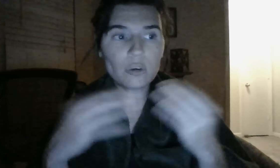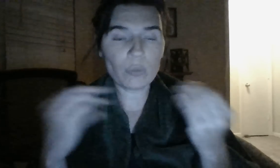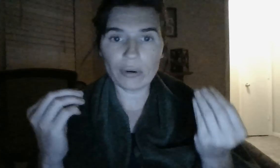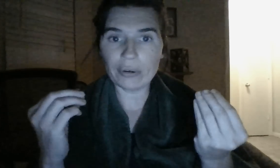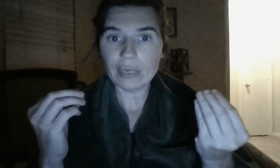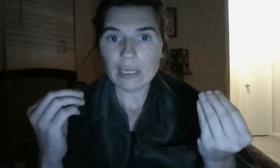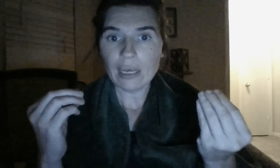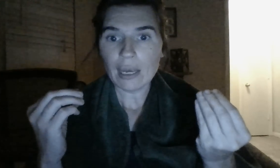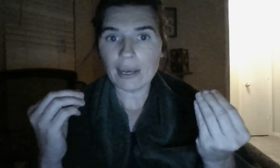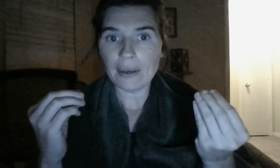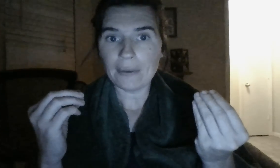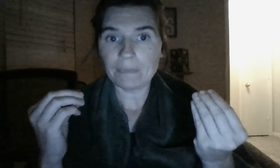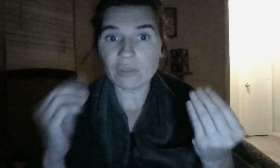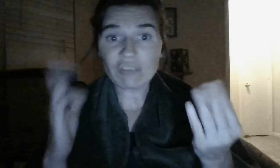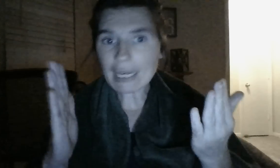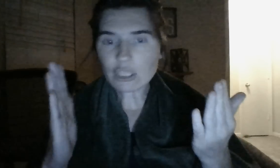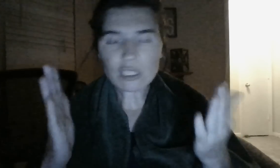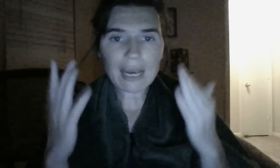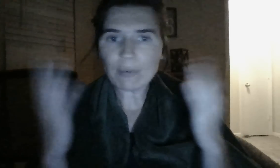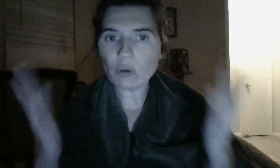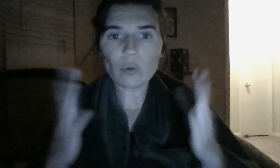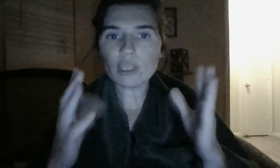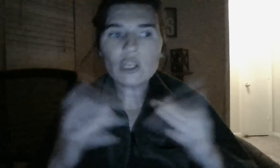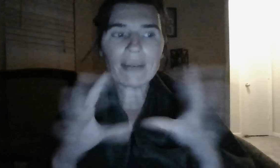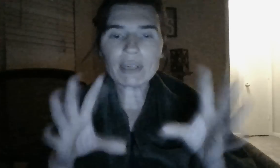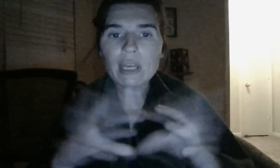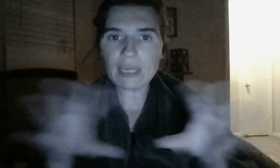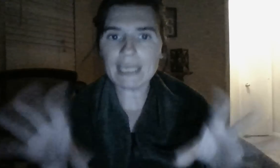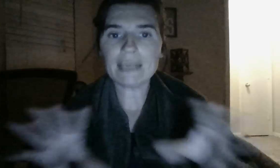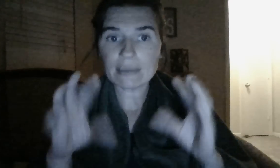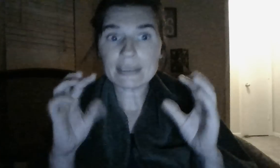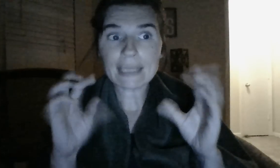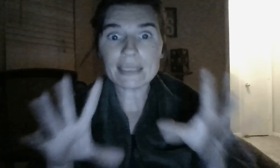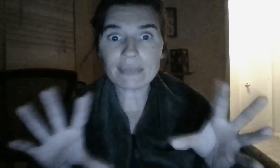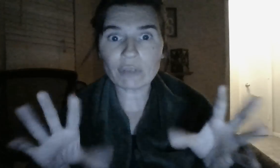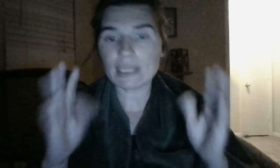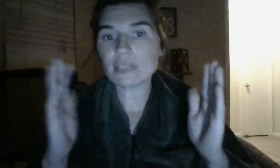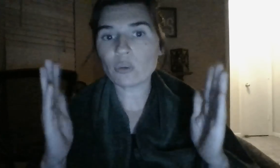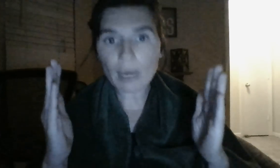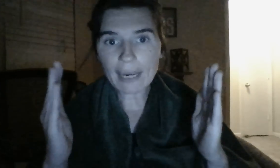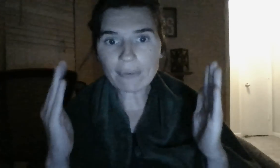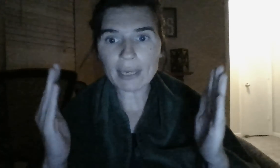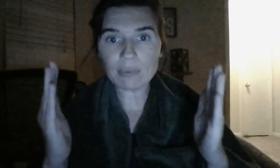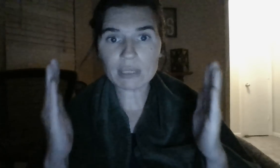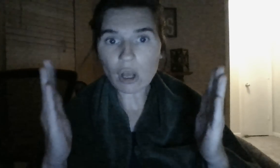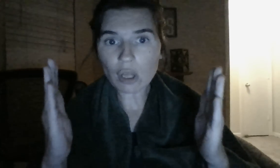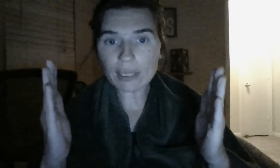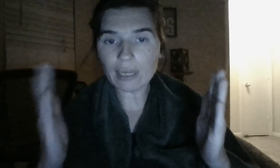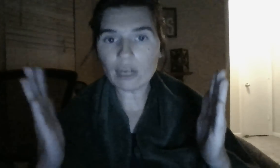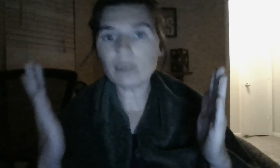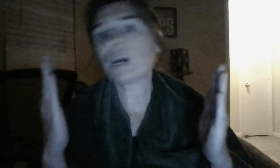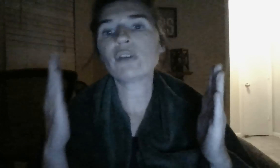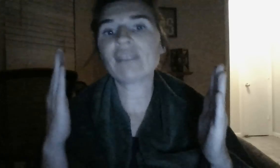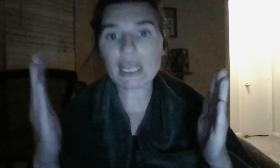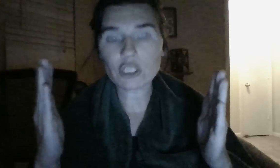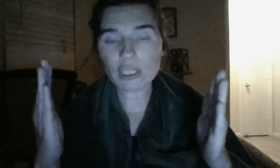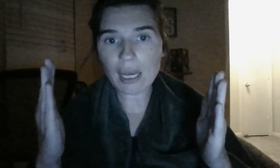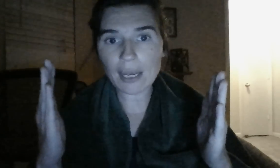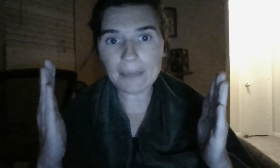or vacation time, or, you know, every company says it differently. So whatever it was called in there, but I heard vacation time.